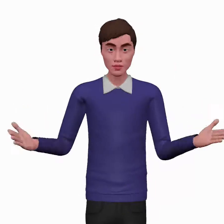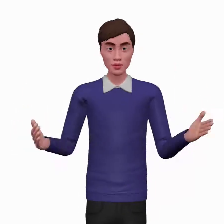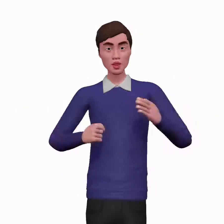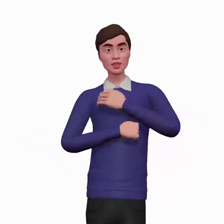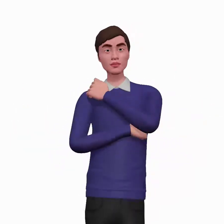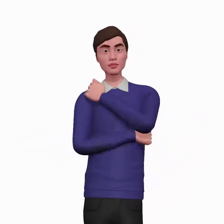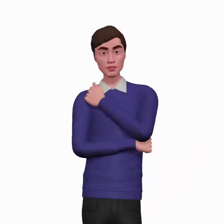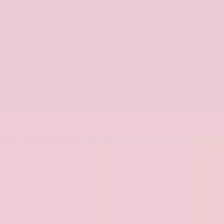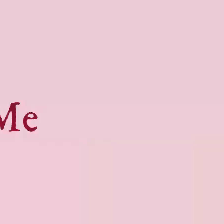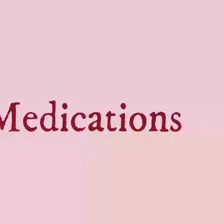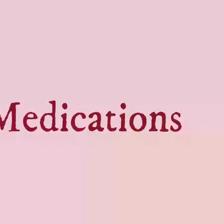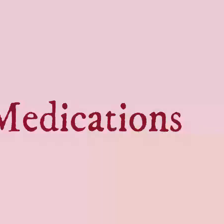disease.